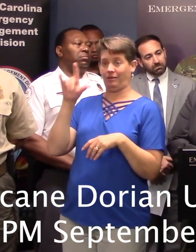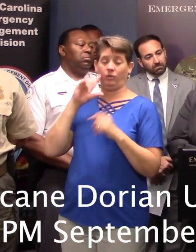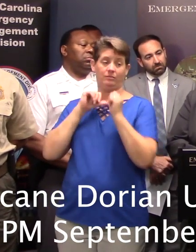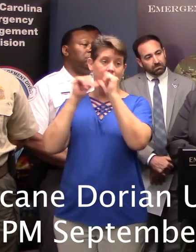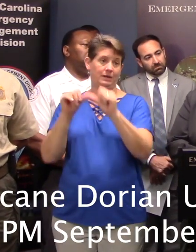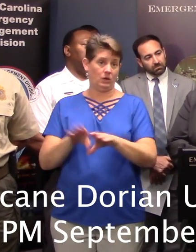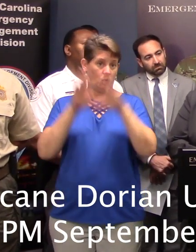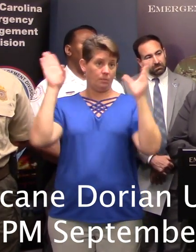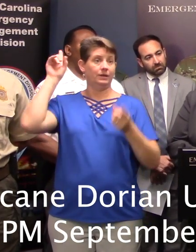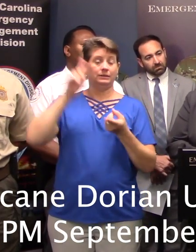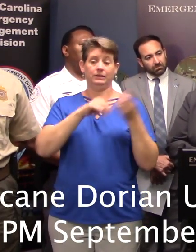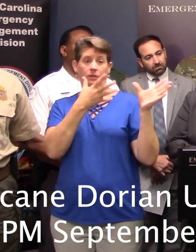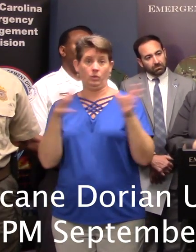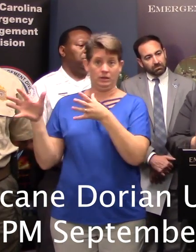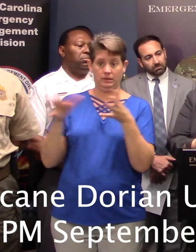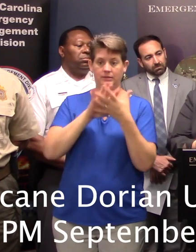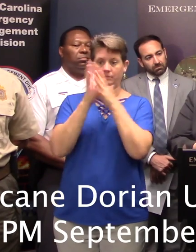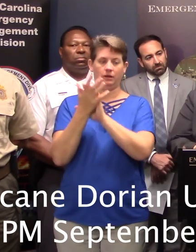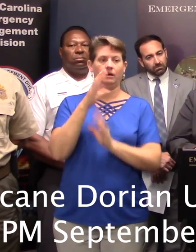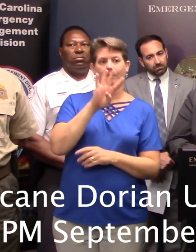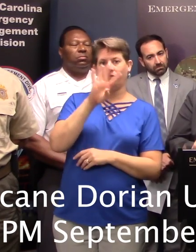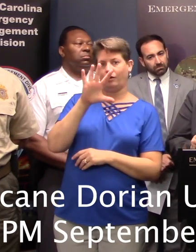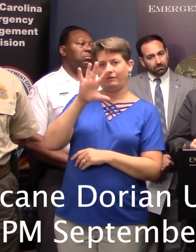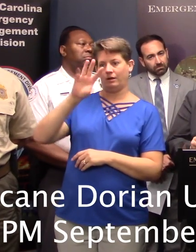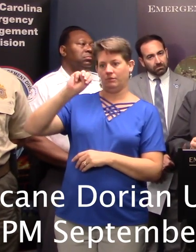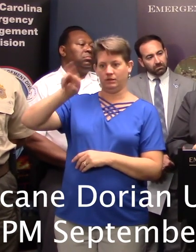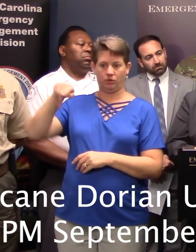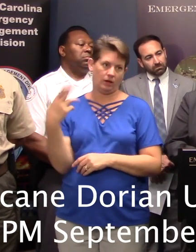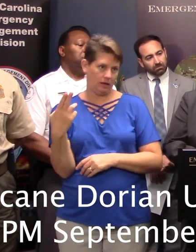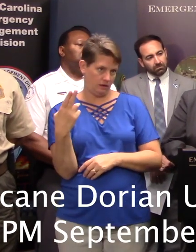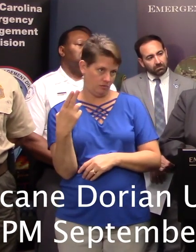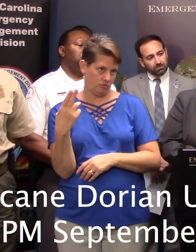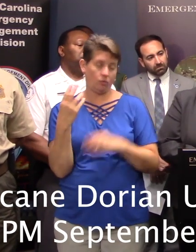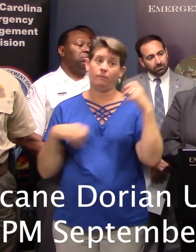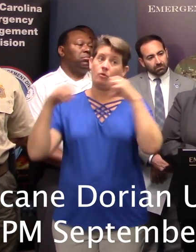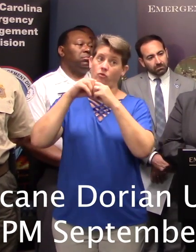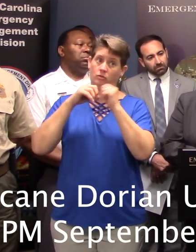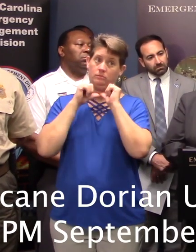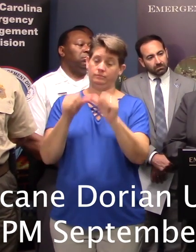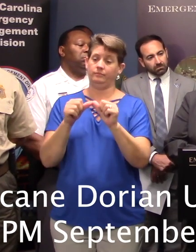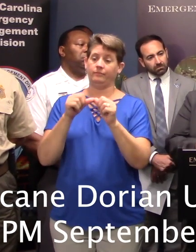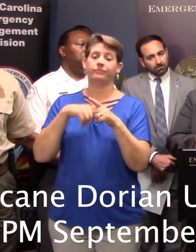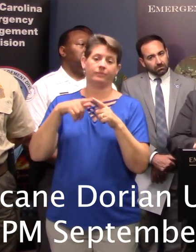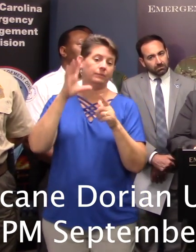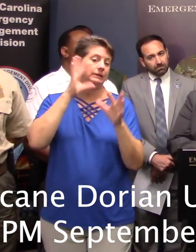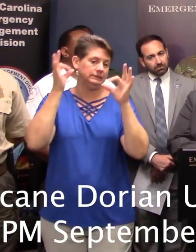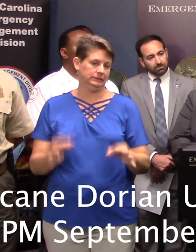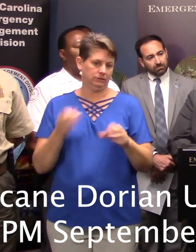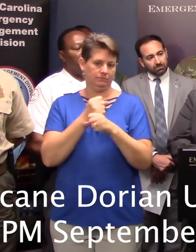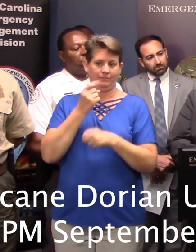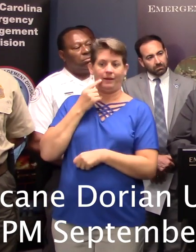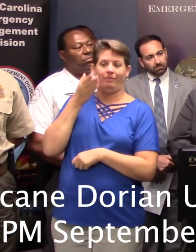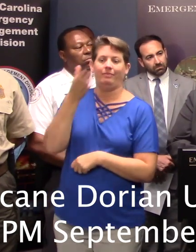until the winds become 45 miles per hour or greater sustained. And then that will be a decision made on the ground